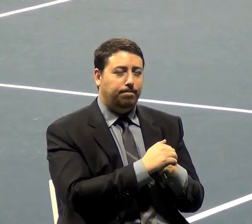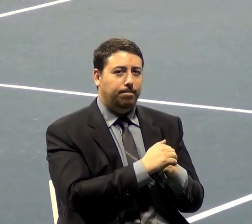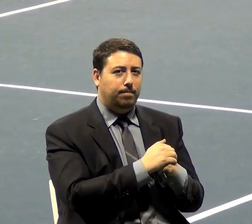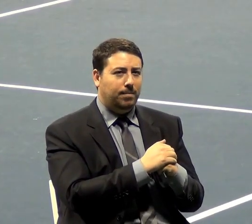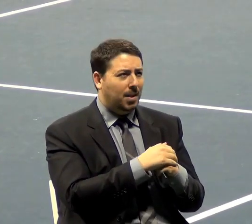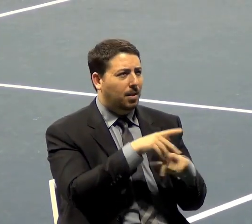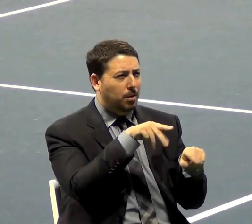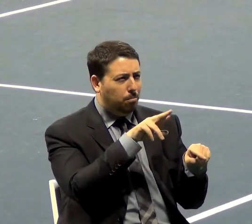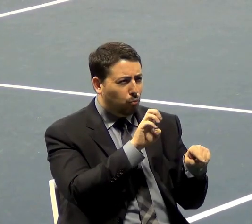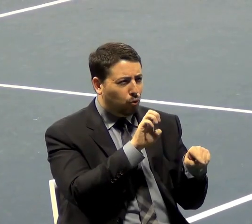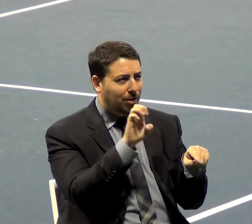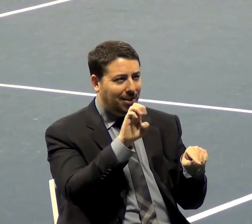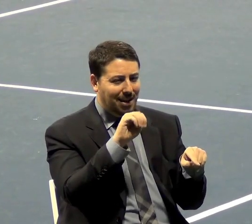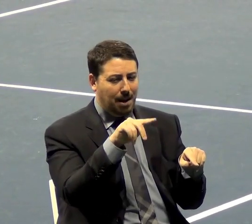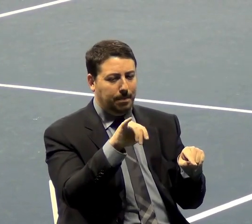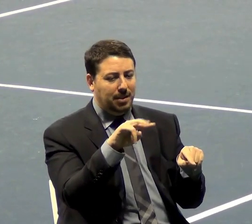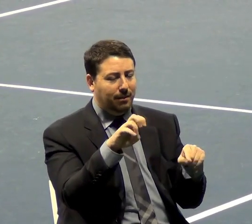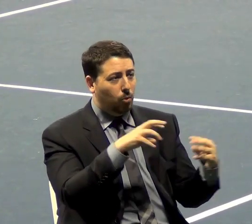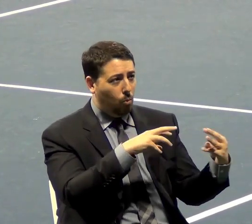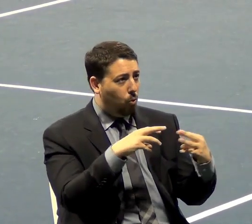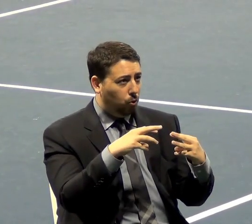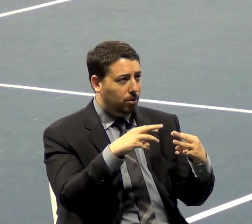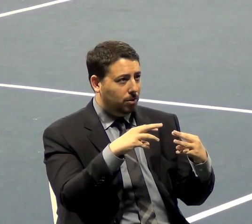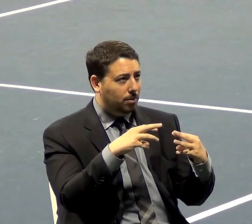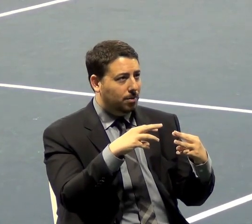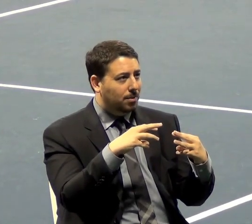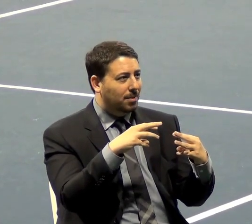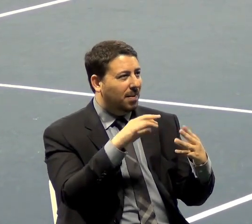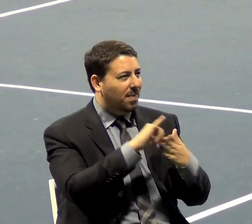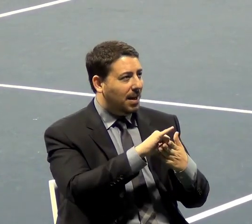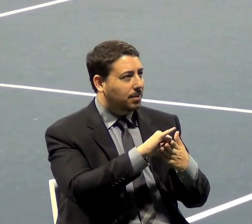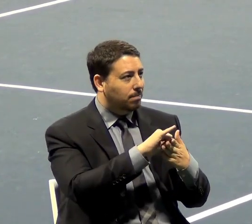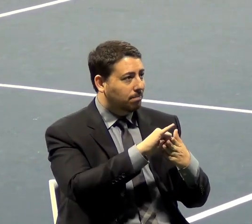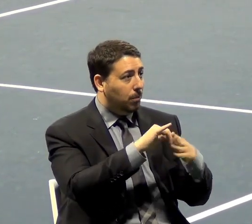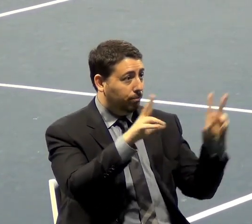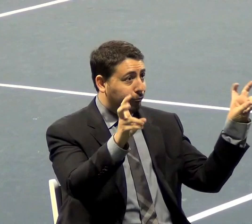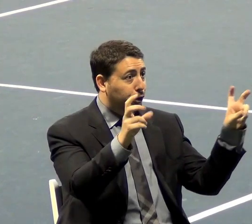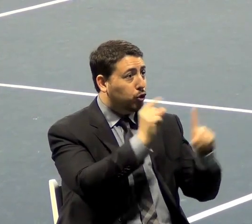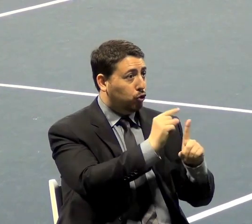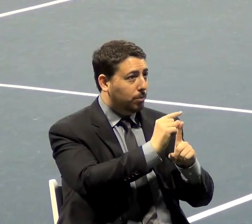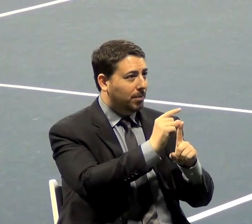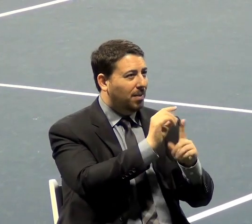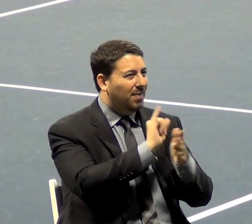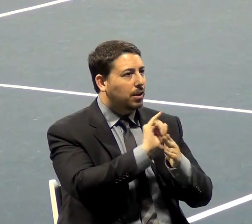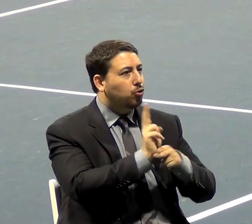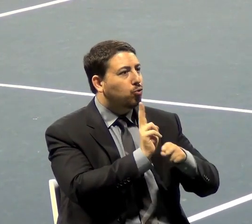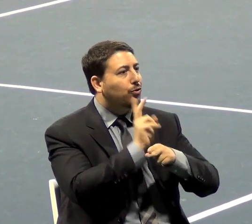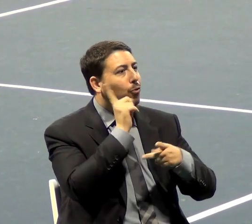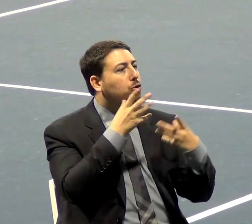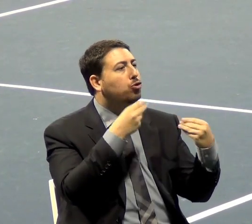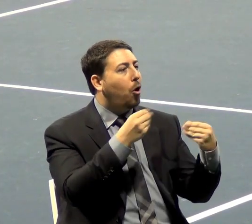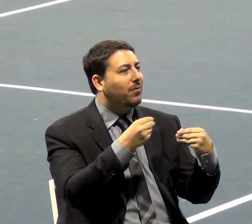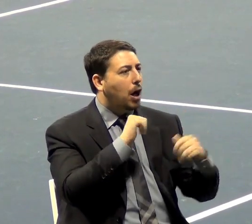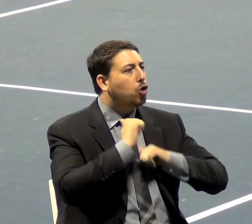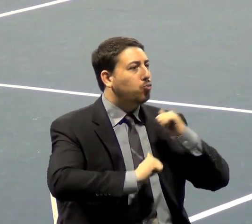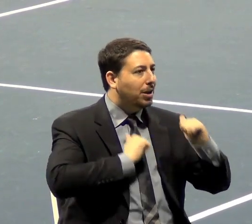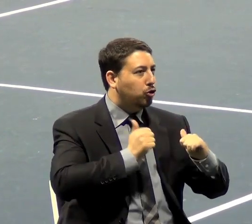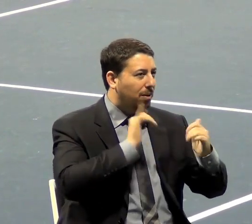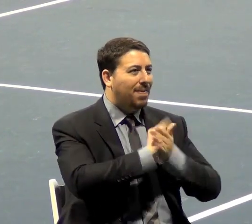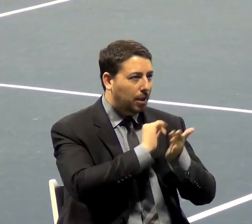A preemptive war is a term that is used to soften aggression. That's what it really is. When